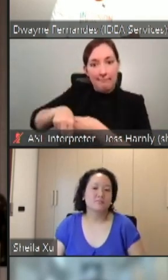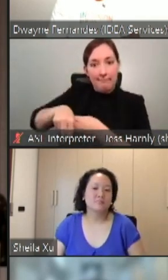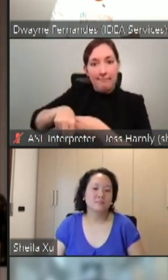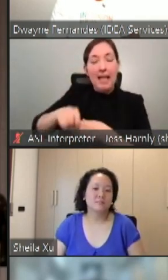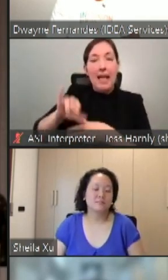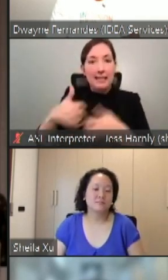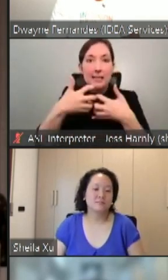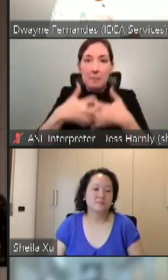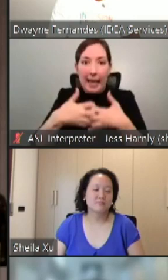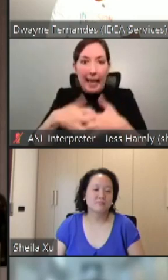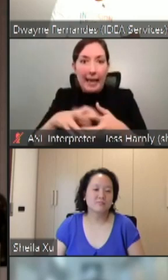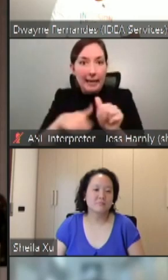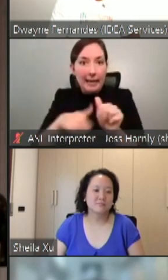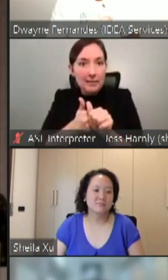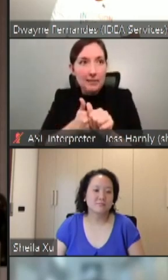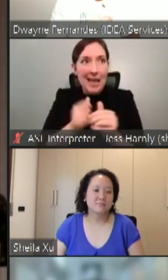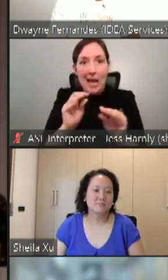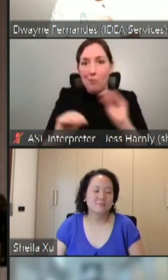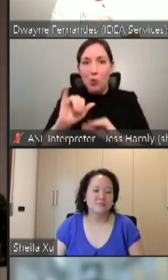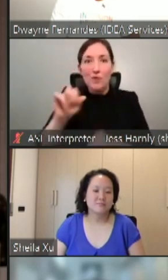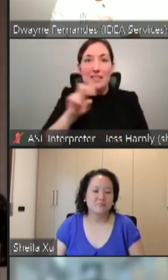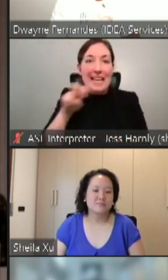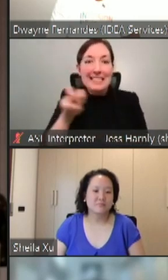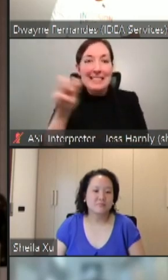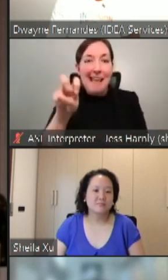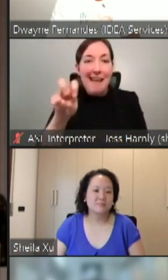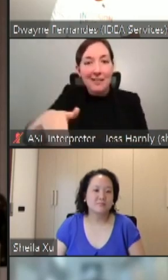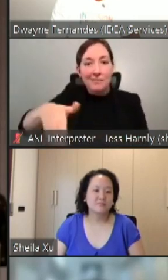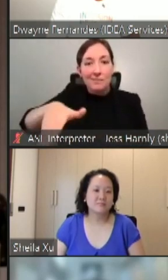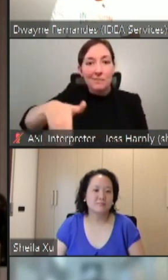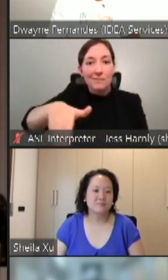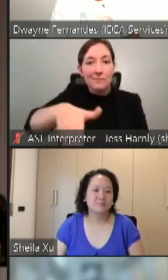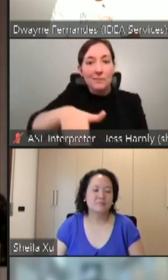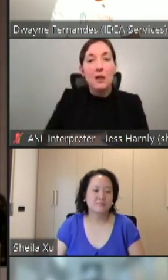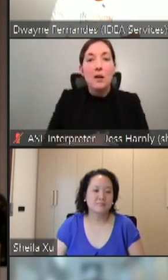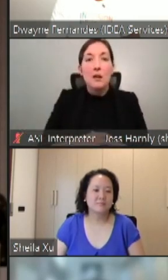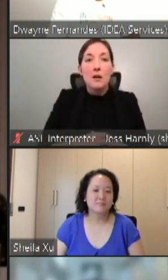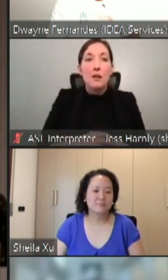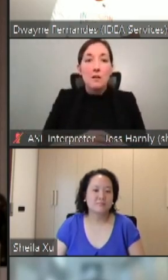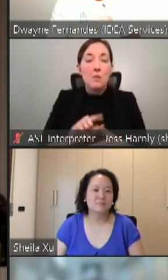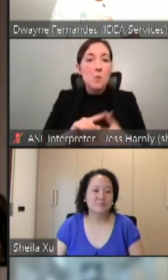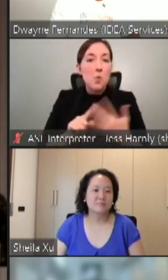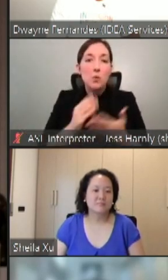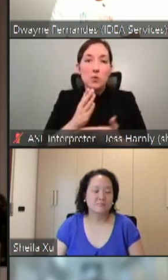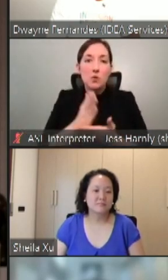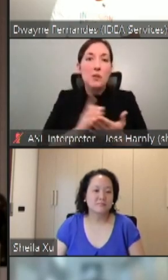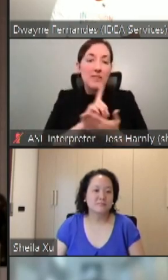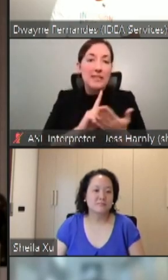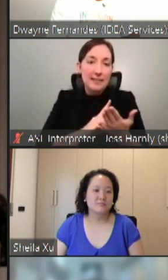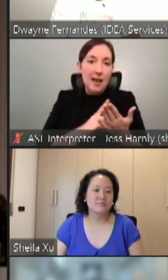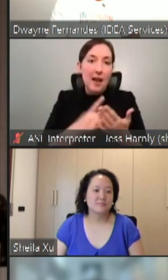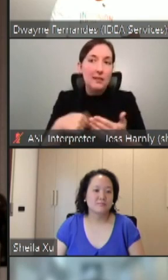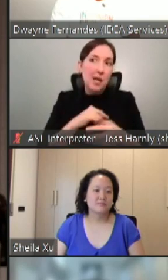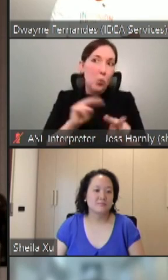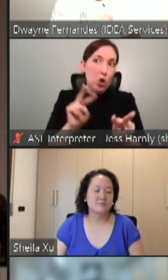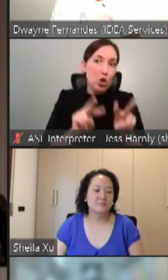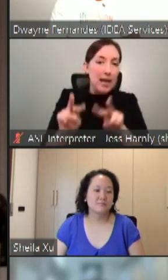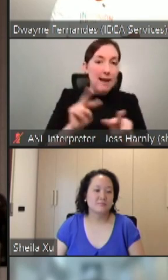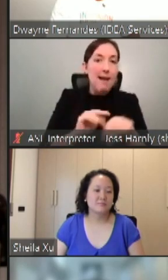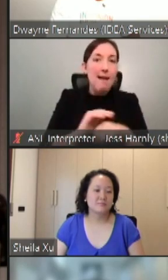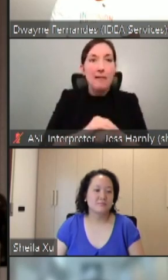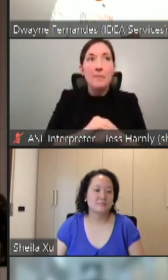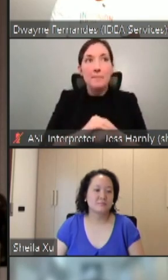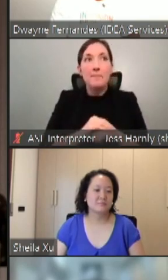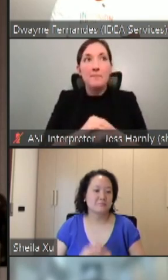It kind of moves around like a snake. And, you know, those are some of the designs we're looking at. How to leverage these